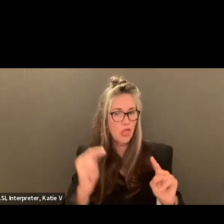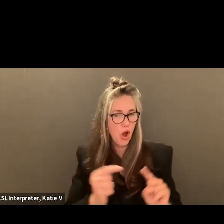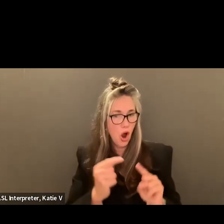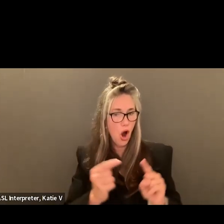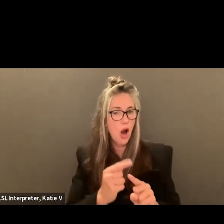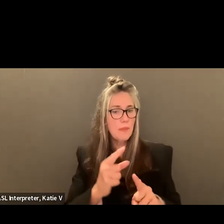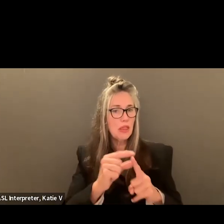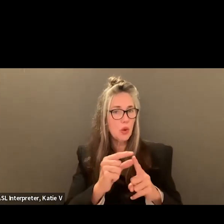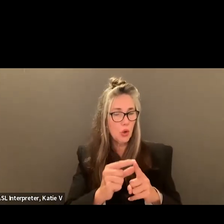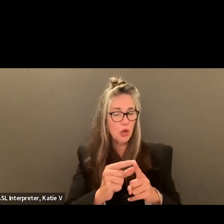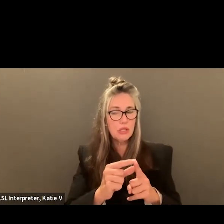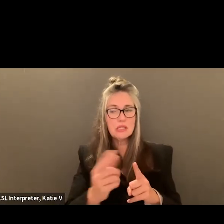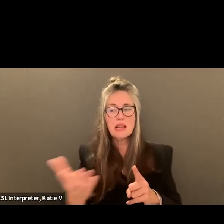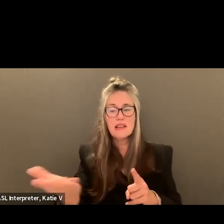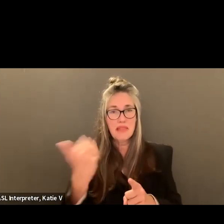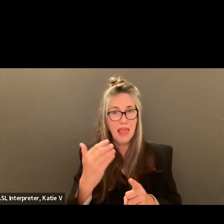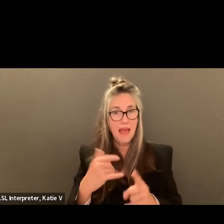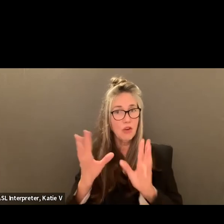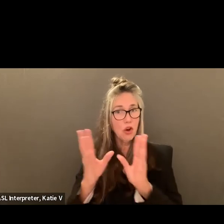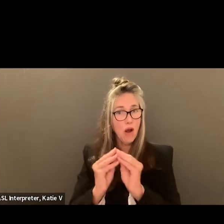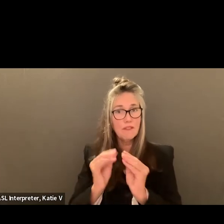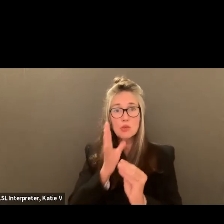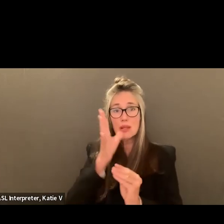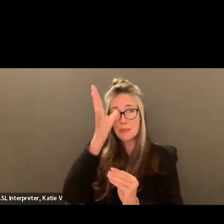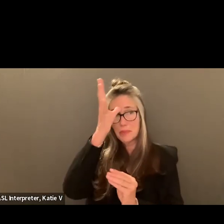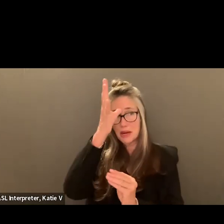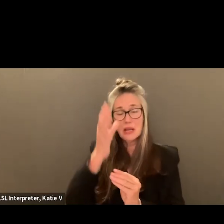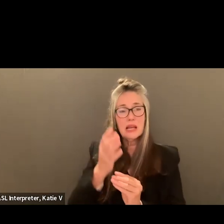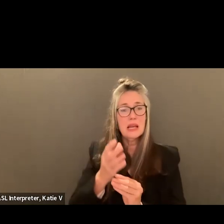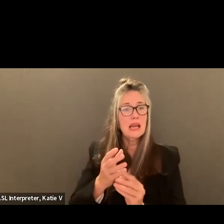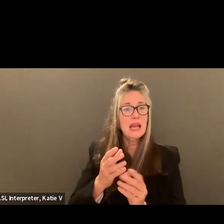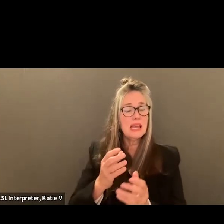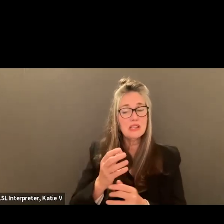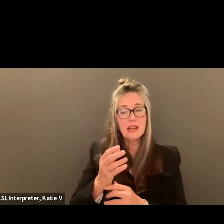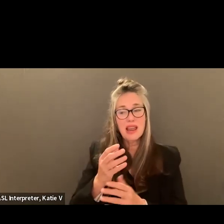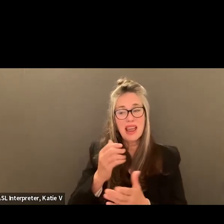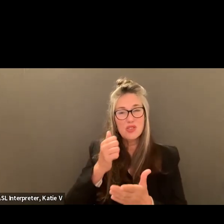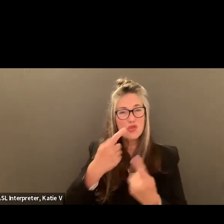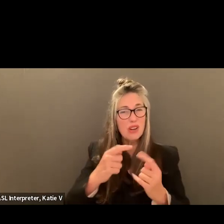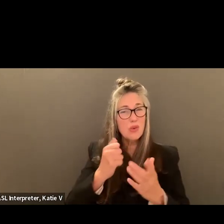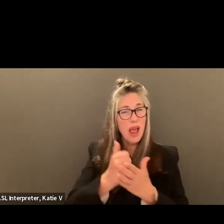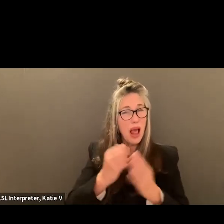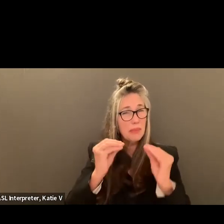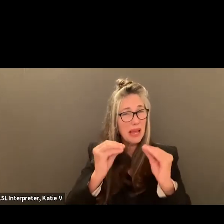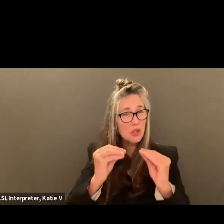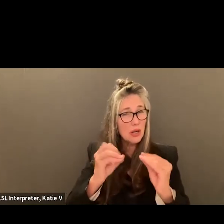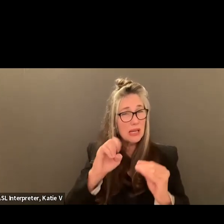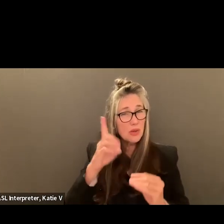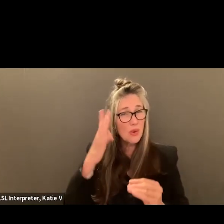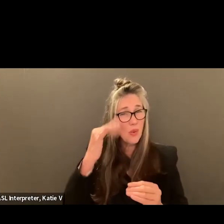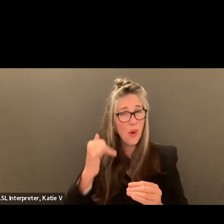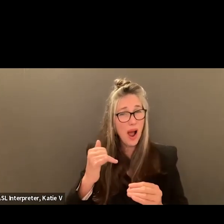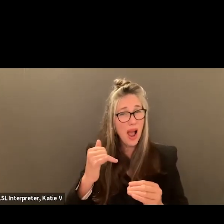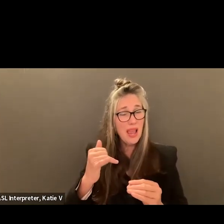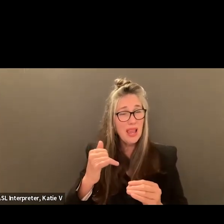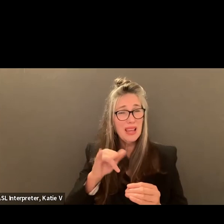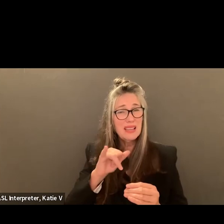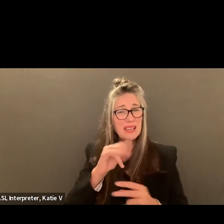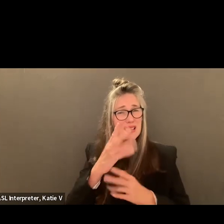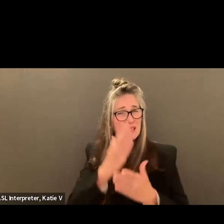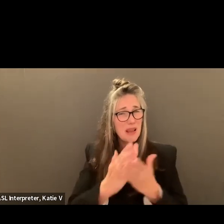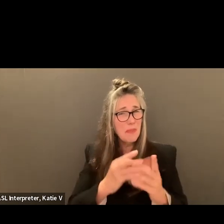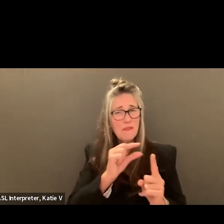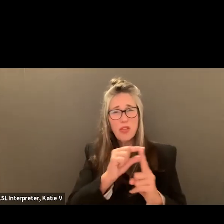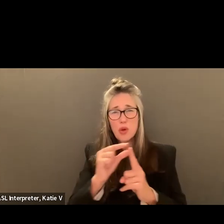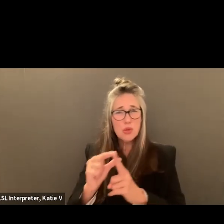conferences. Helping students to understand why the not. But again, this is a system issue. So we need